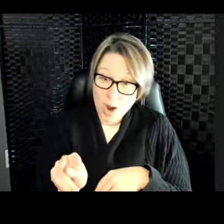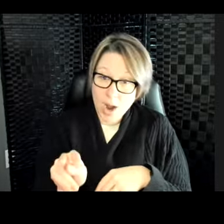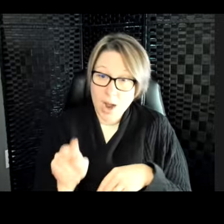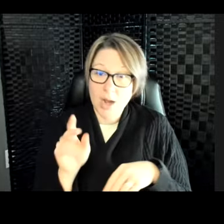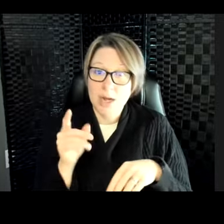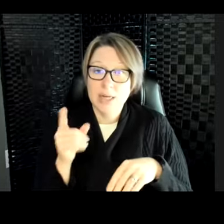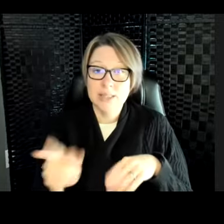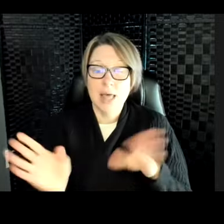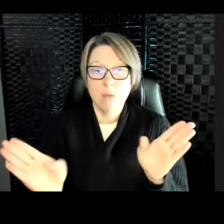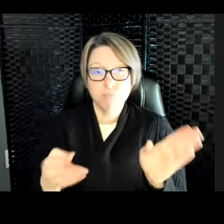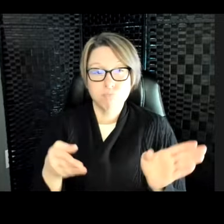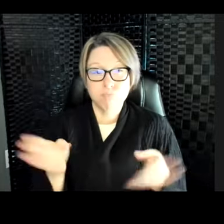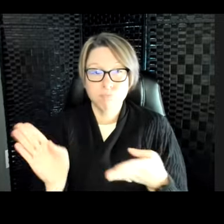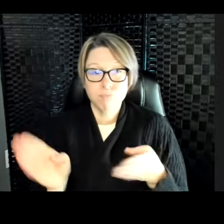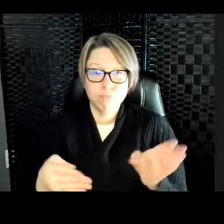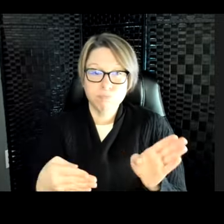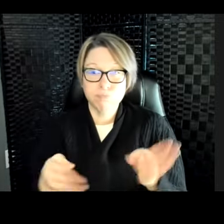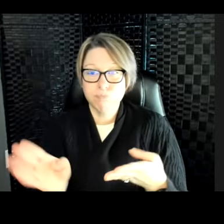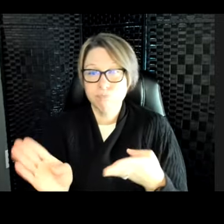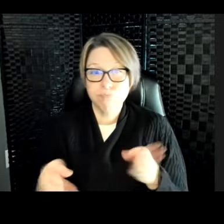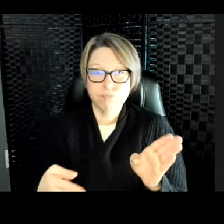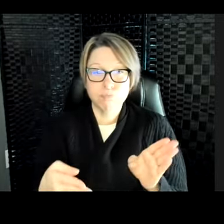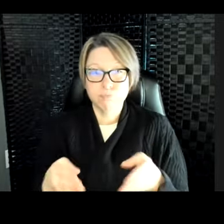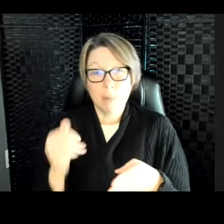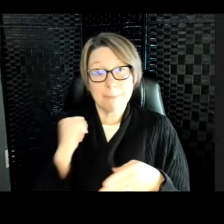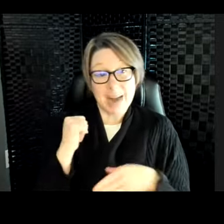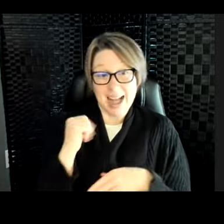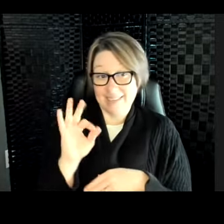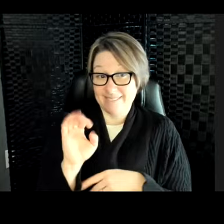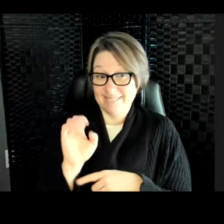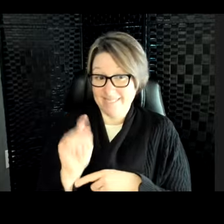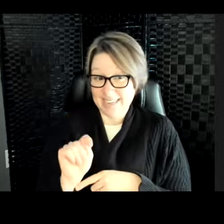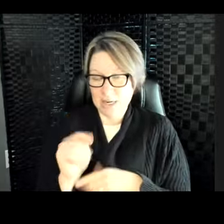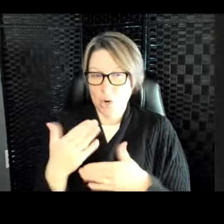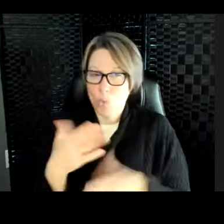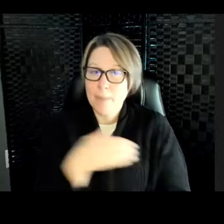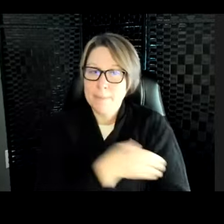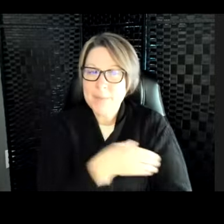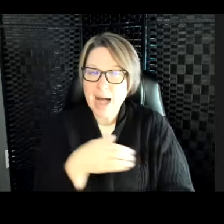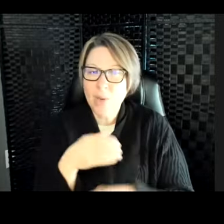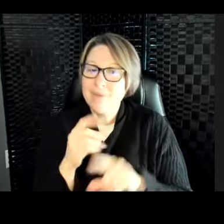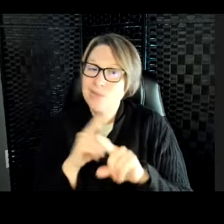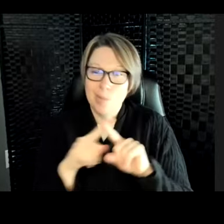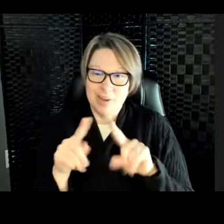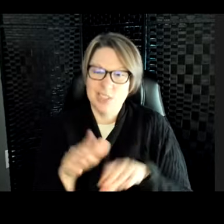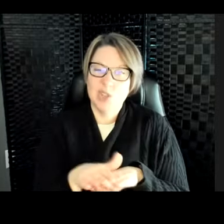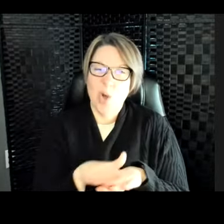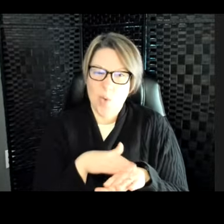back feet. Those flippers in the back are powerful, but they're not very fast. The sea